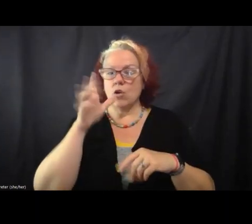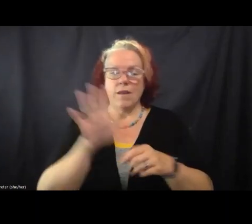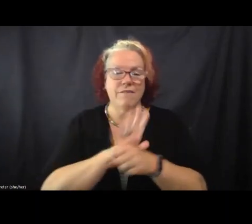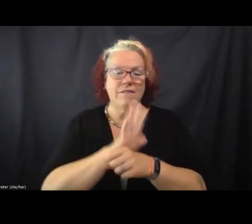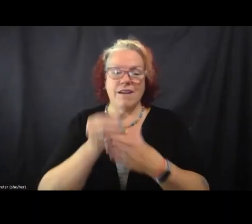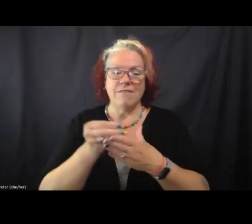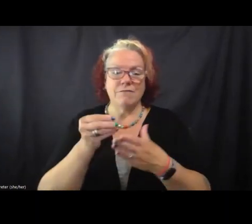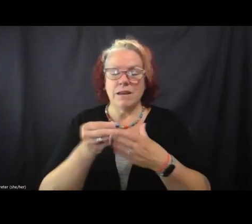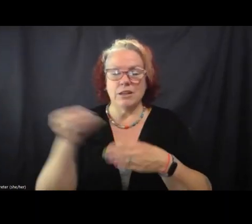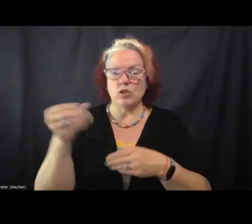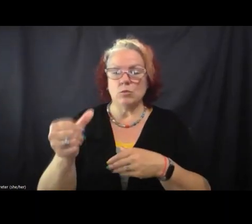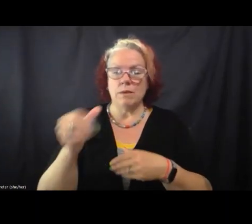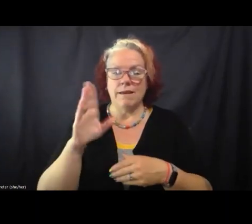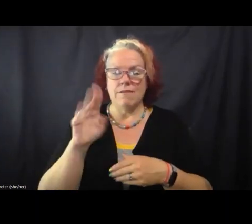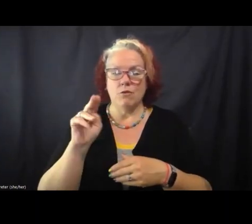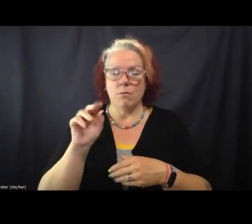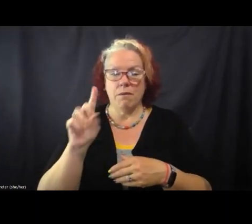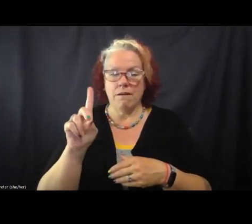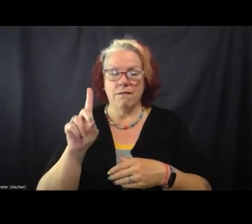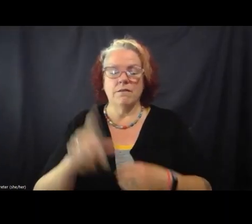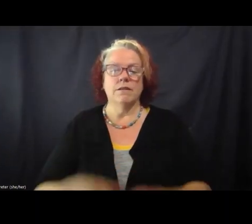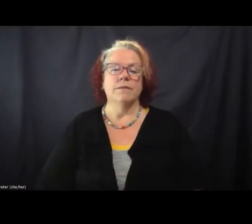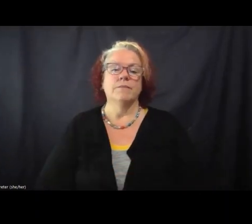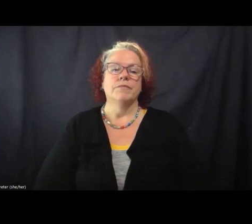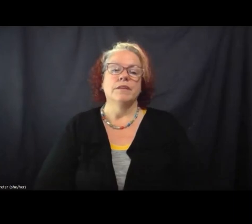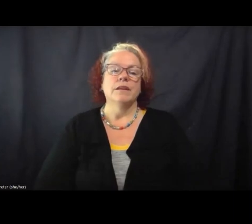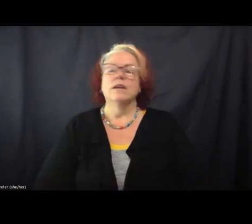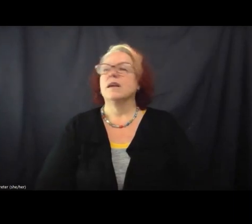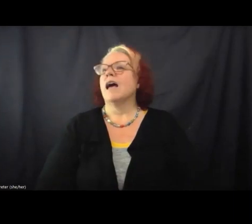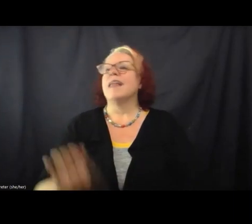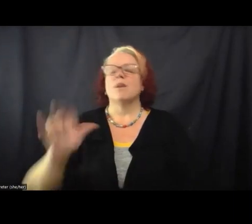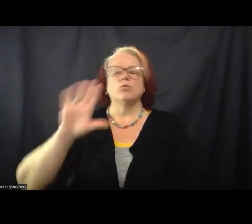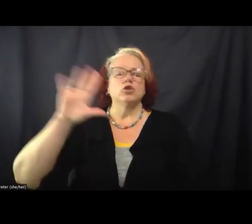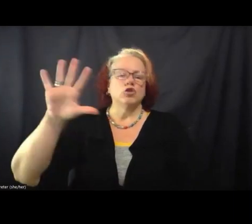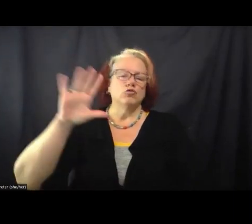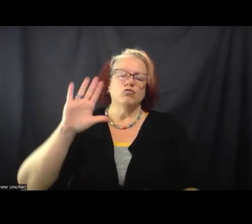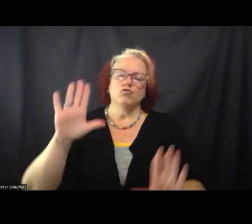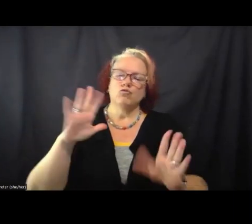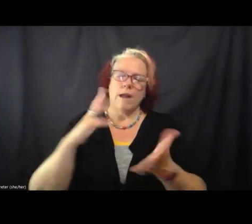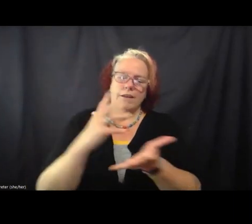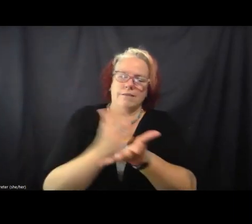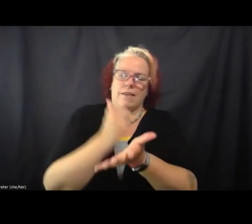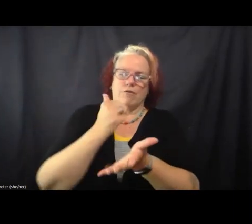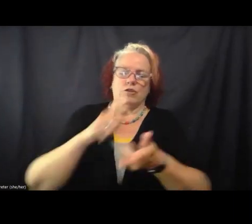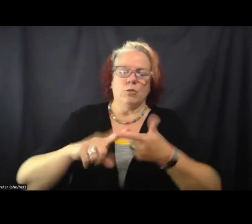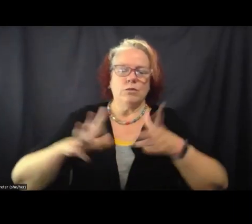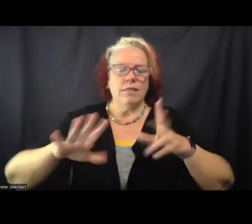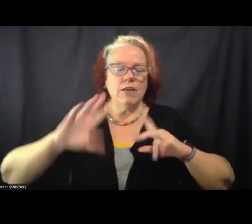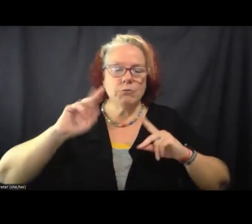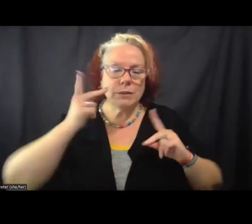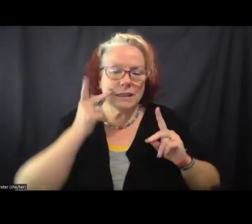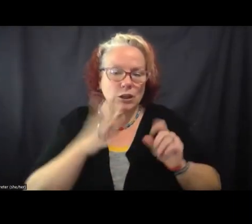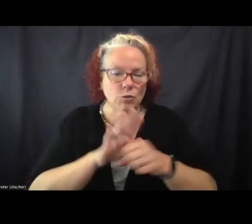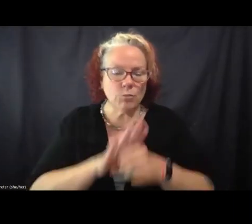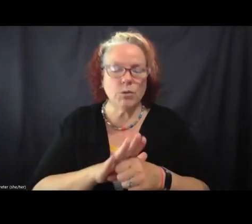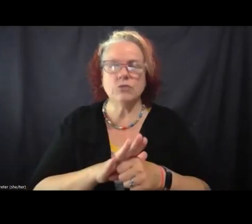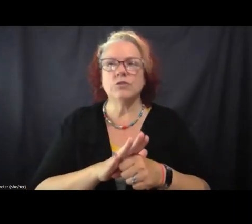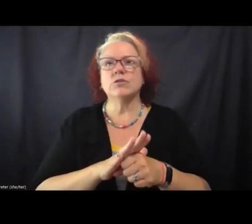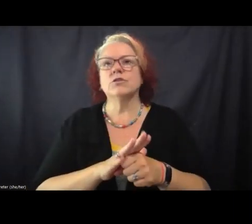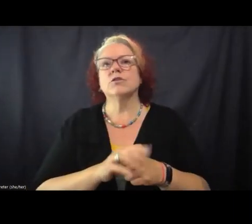a money bond. And that was great leverage. was great political pressure. I think we actually